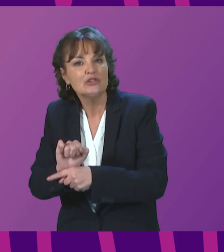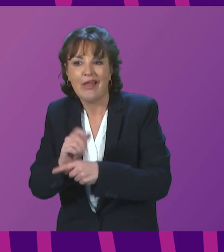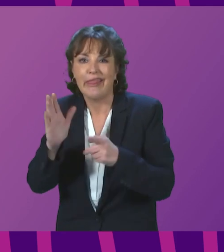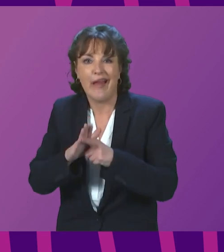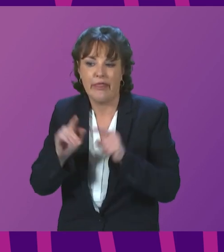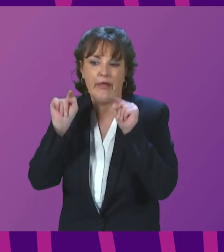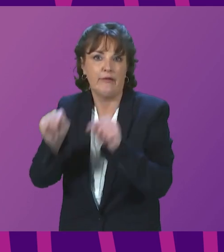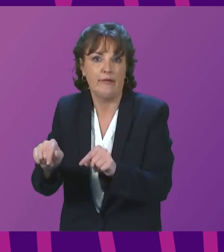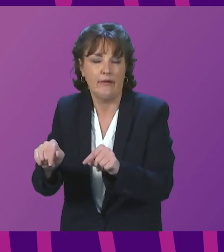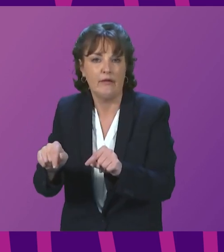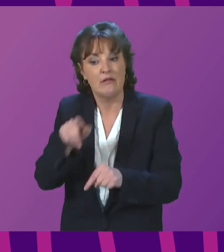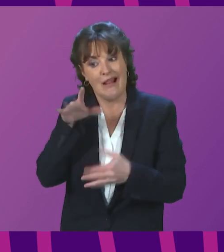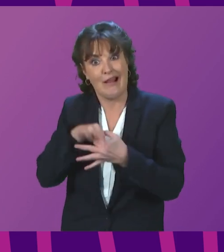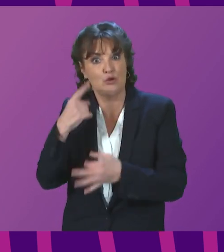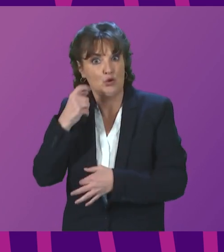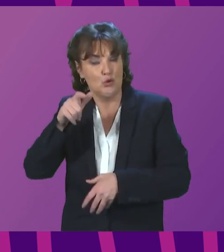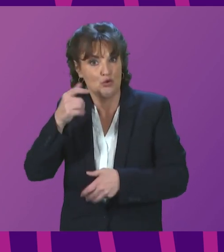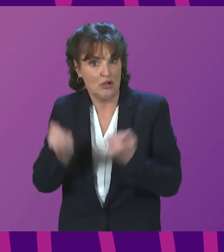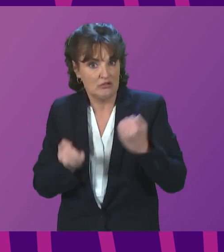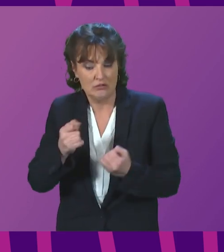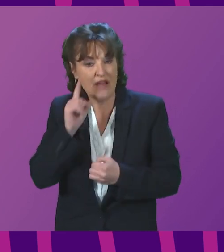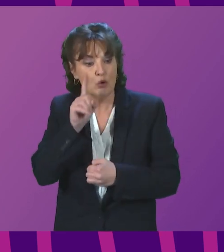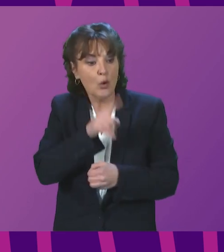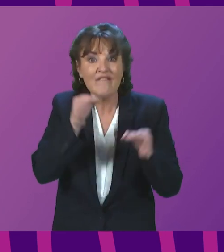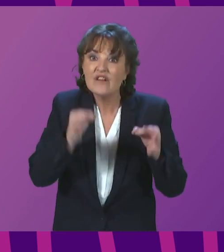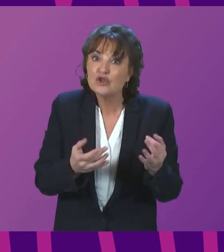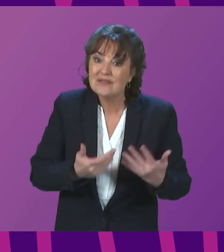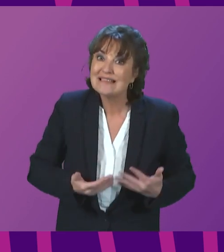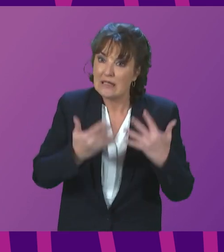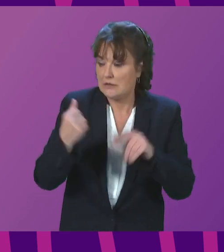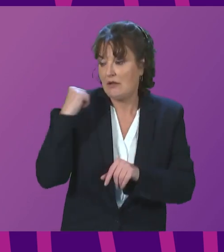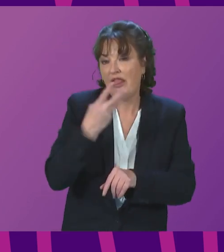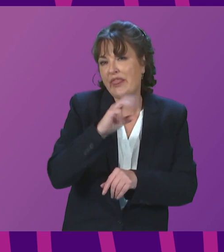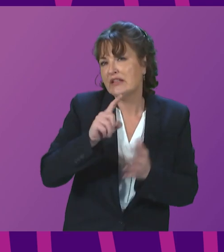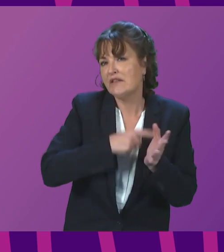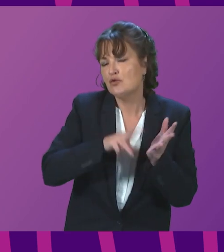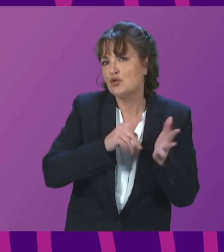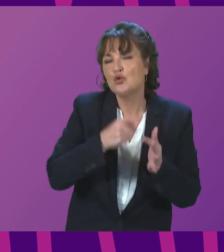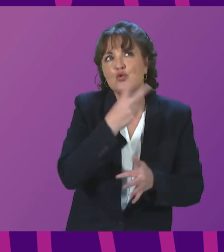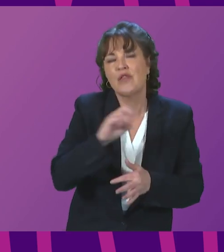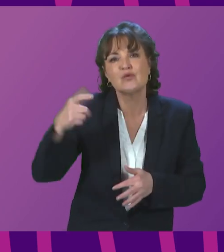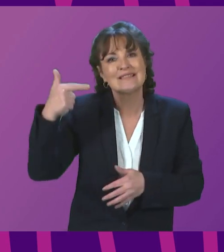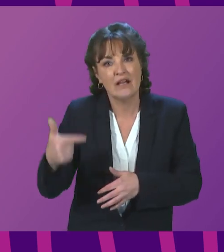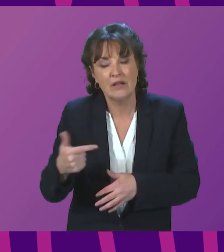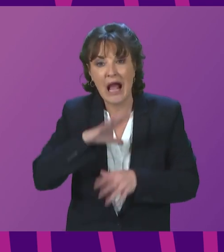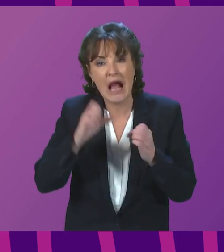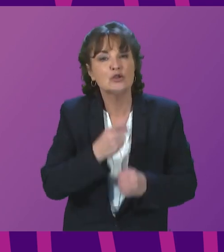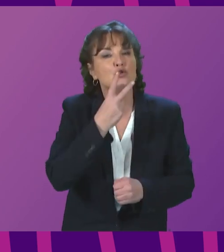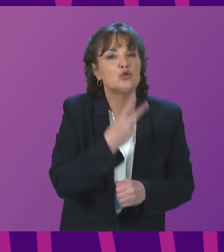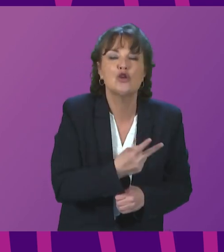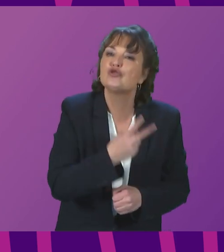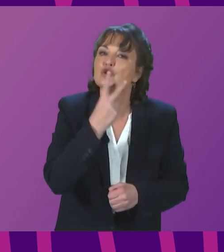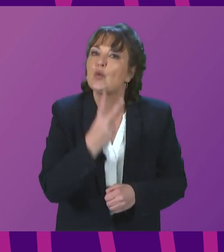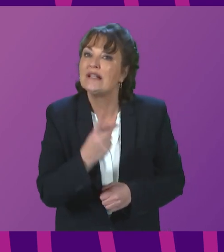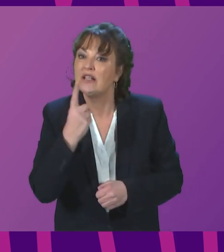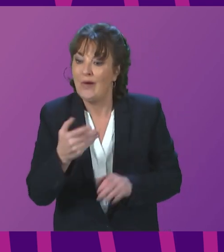According to official statistics, at 30 June 2007, were 221 young people